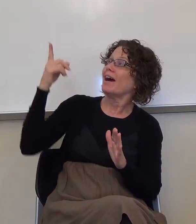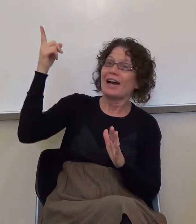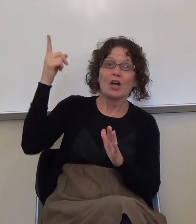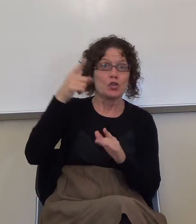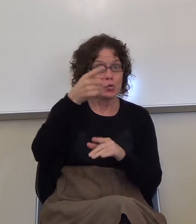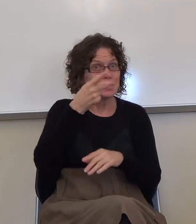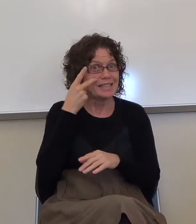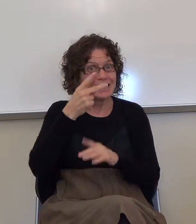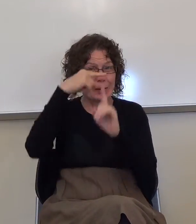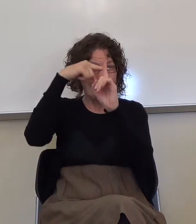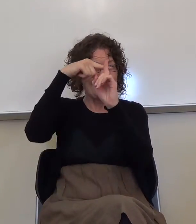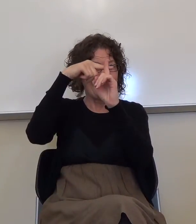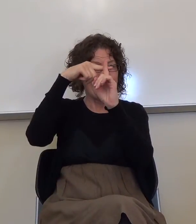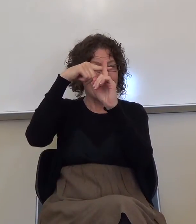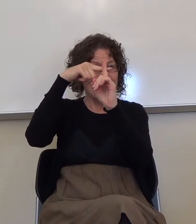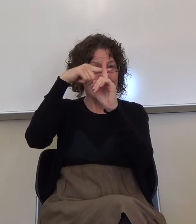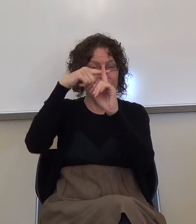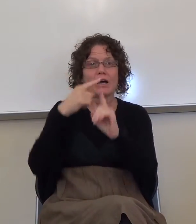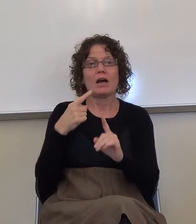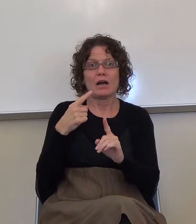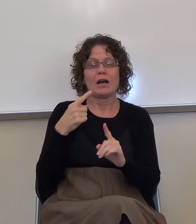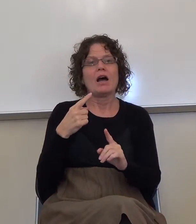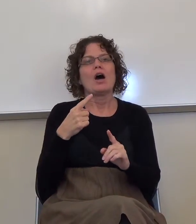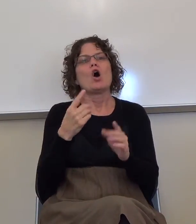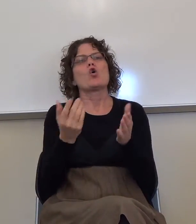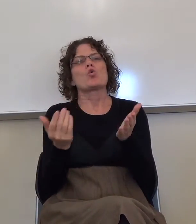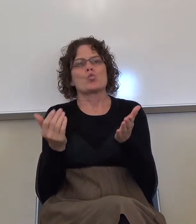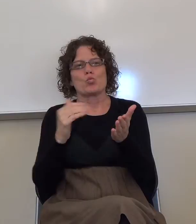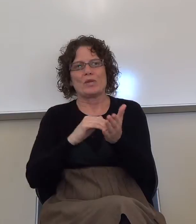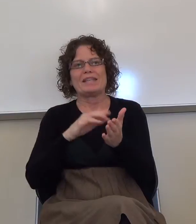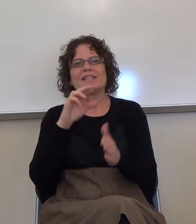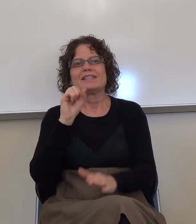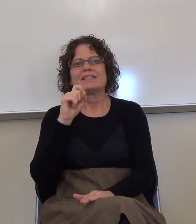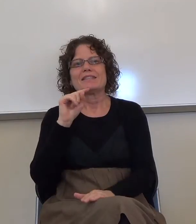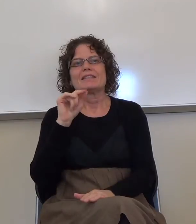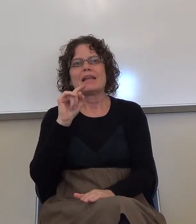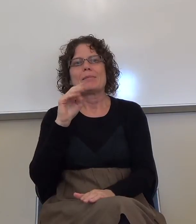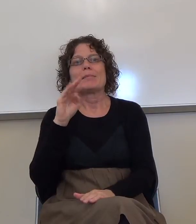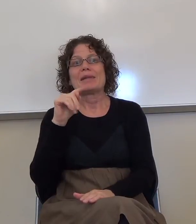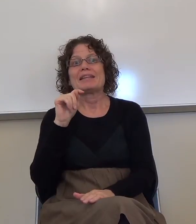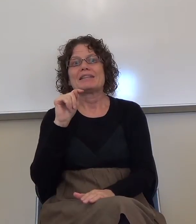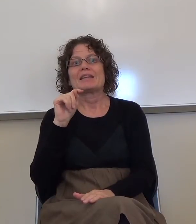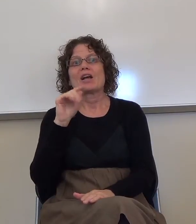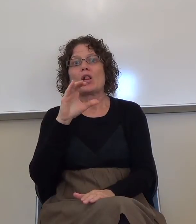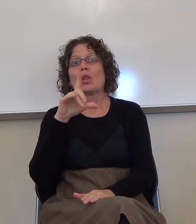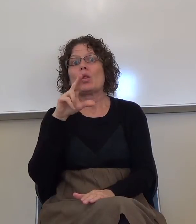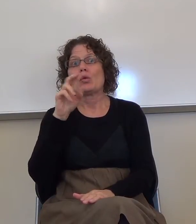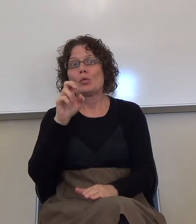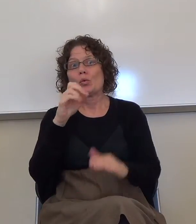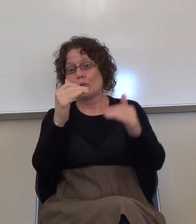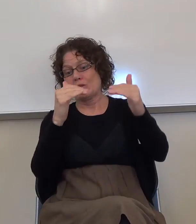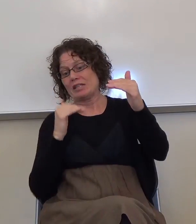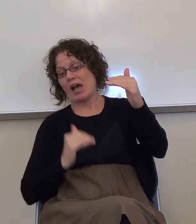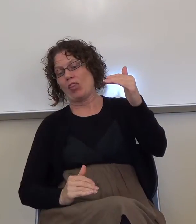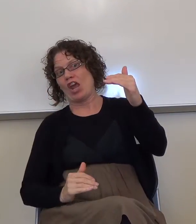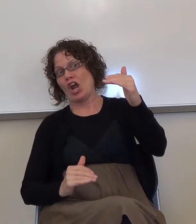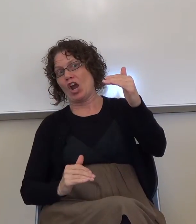here, there's a restatement clue down here, if it's a vocabulary clue. That's another form of